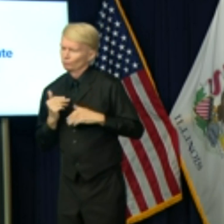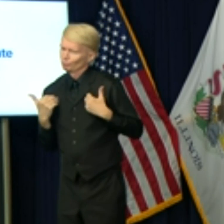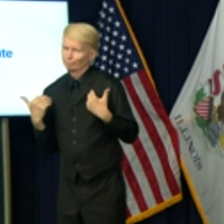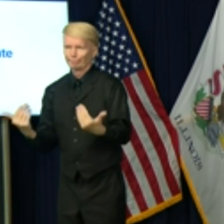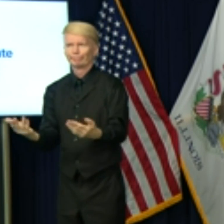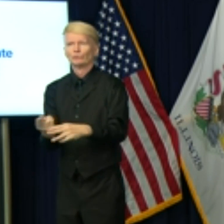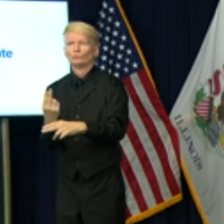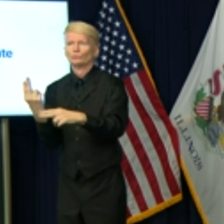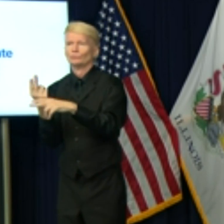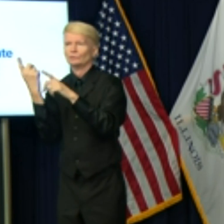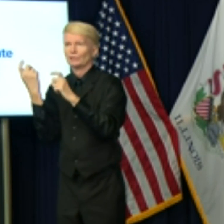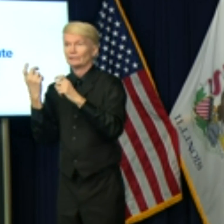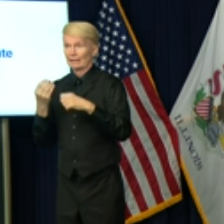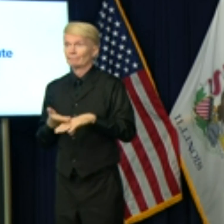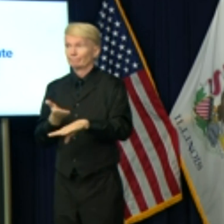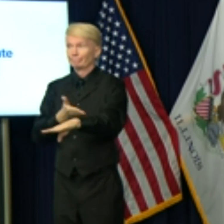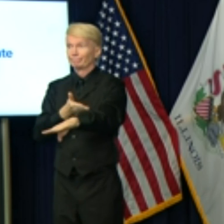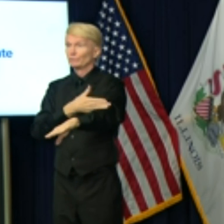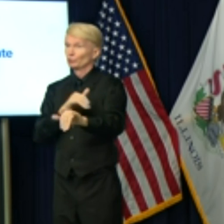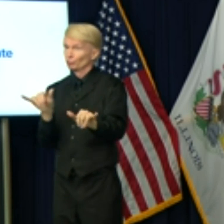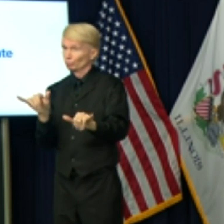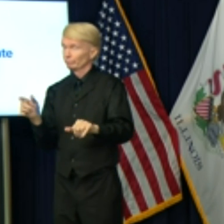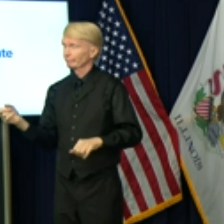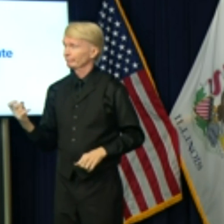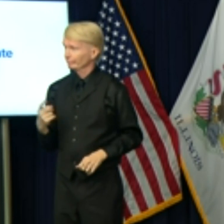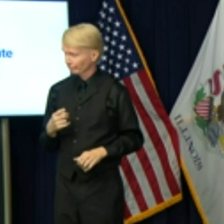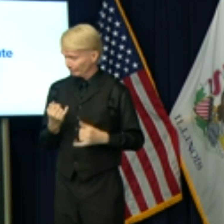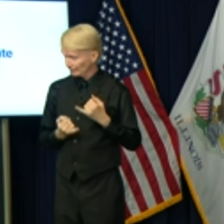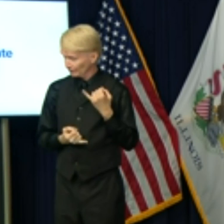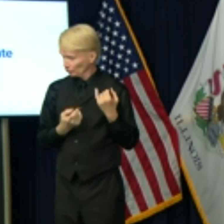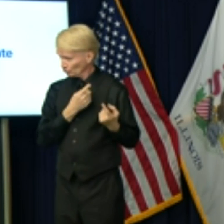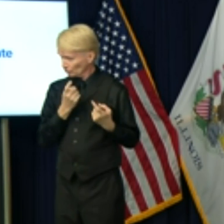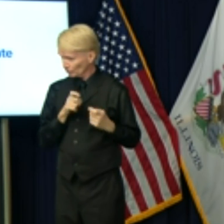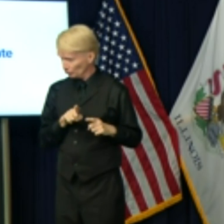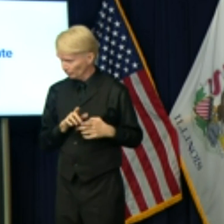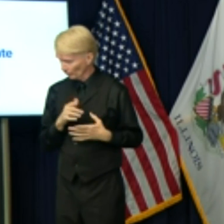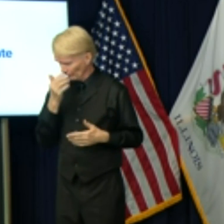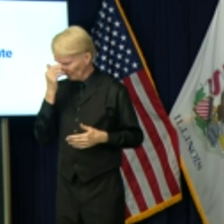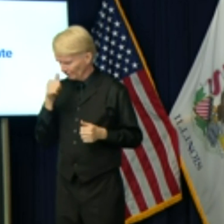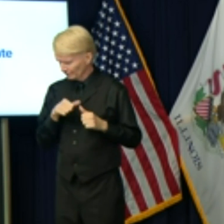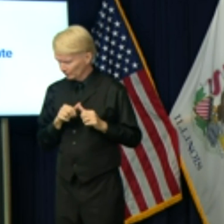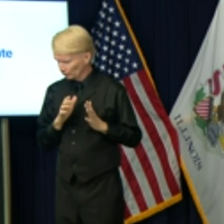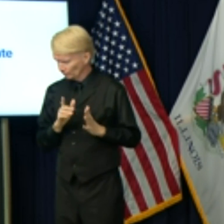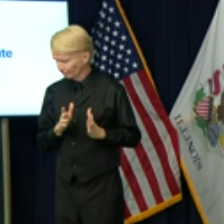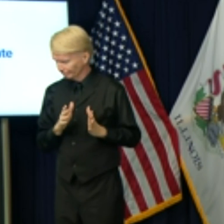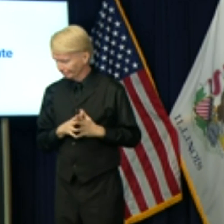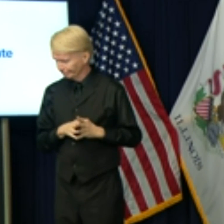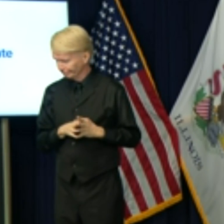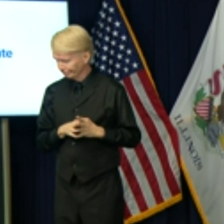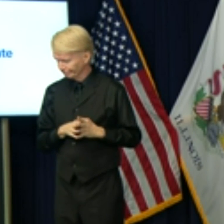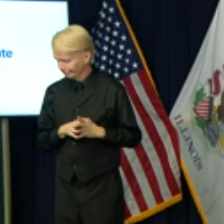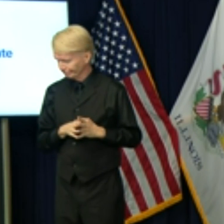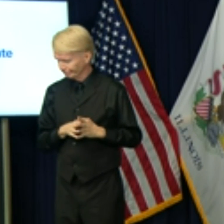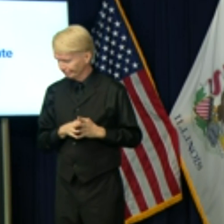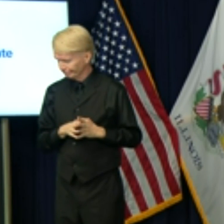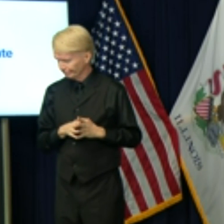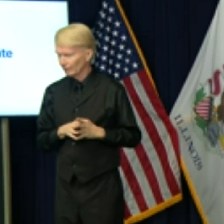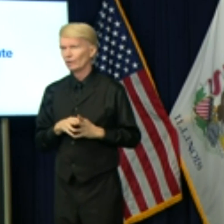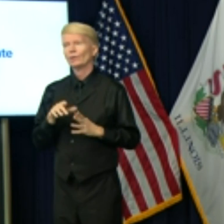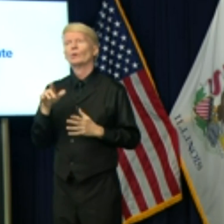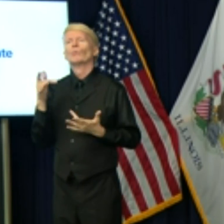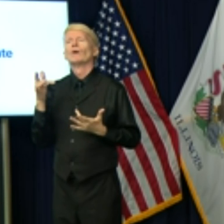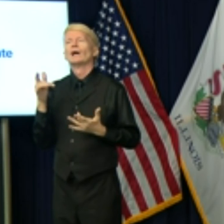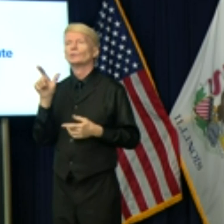continue to be the best. All right. Dan Petrell at the Tribune will be our last question. Forgive me, I can't remember if I asked this one or not. What is the evidence supporting 25